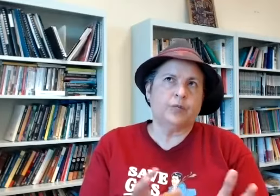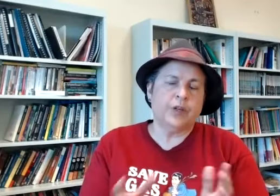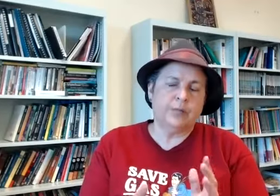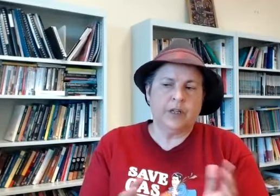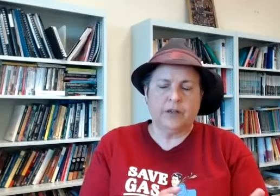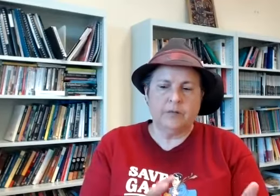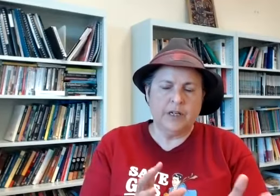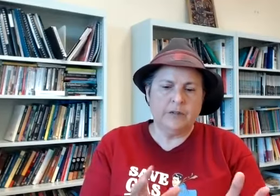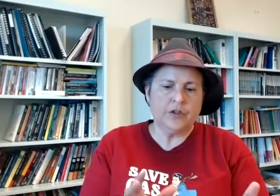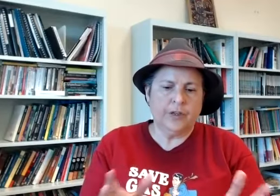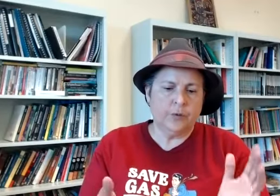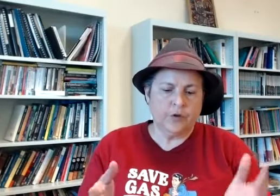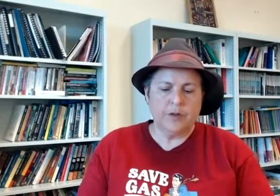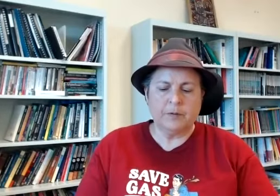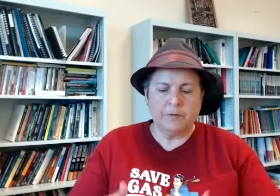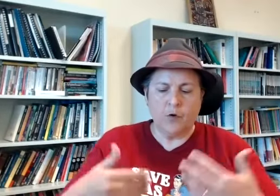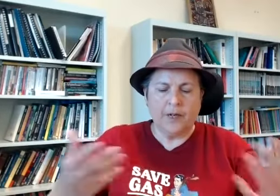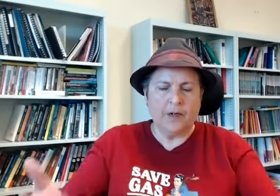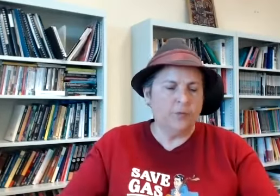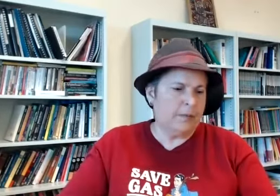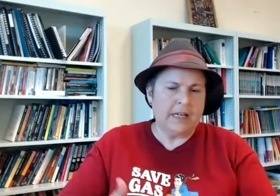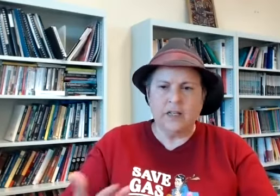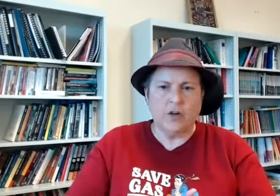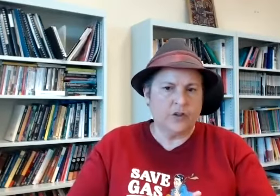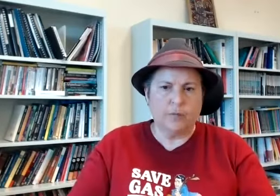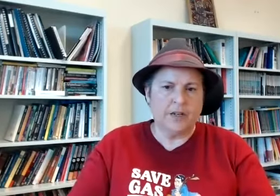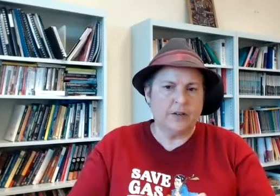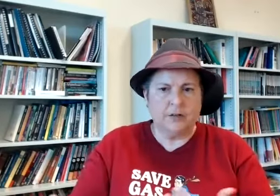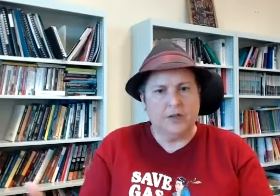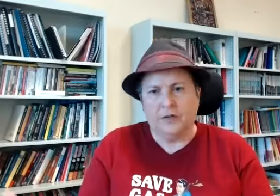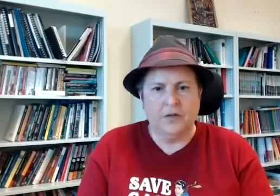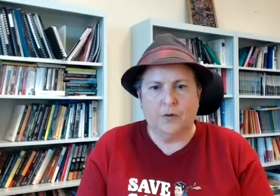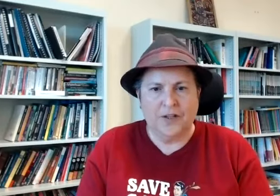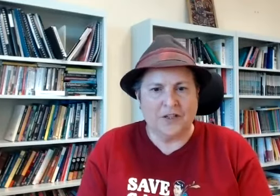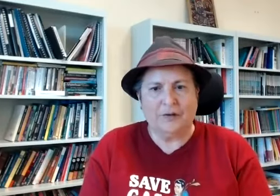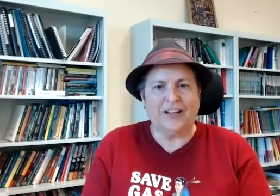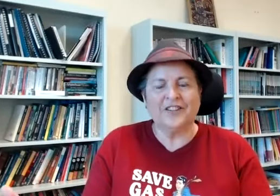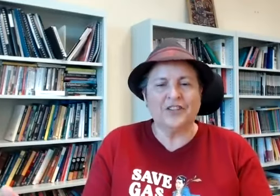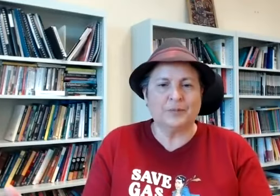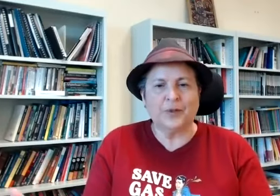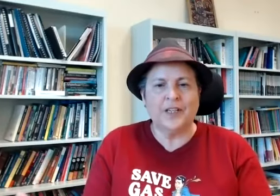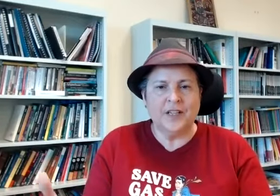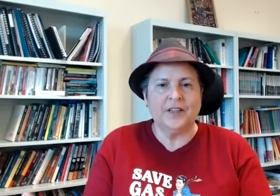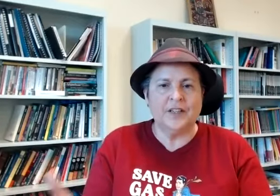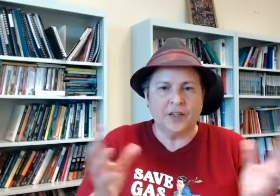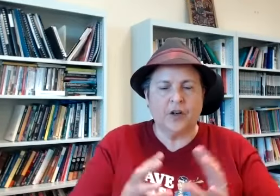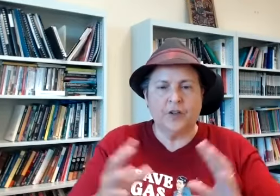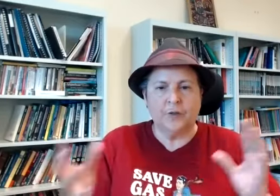people either individually on groups performing and it could be about any kind of topic not necessarily related to disability and then there's the kind of